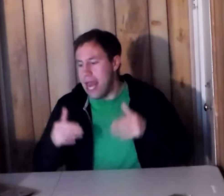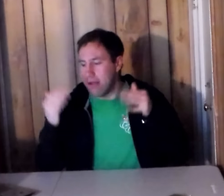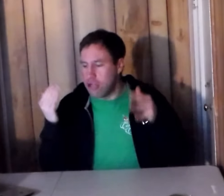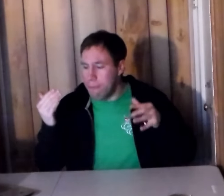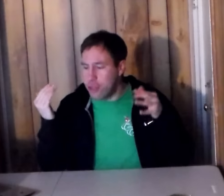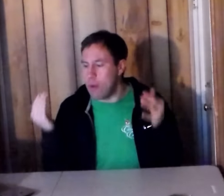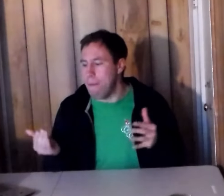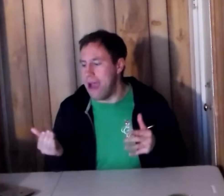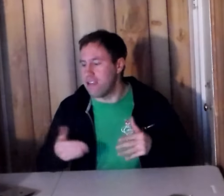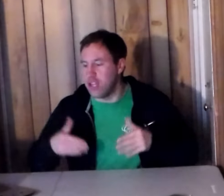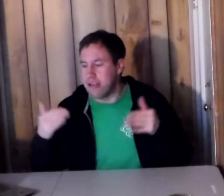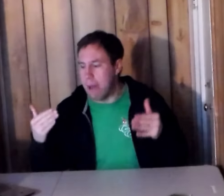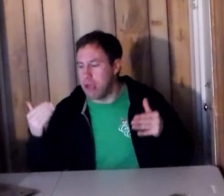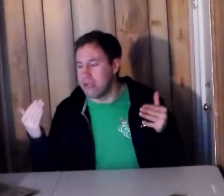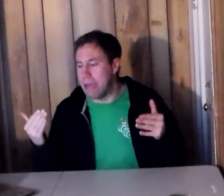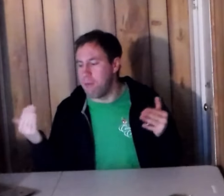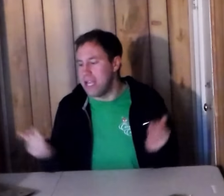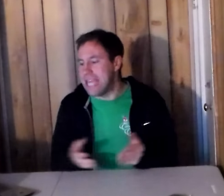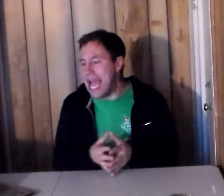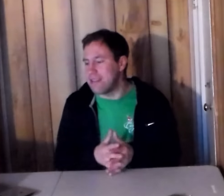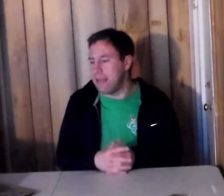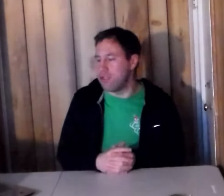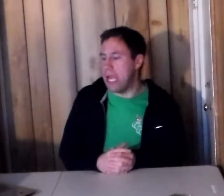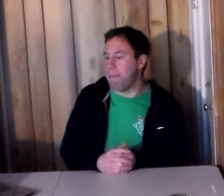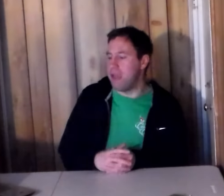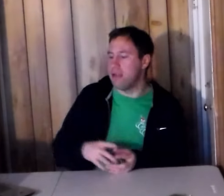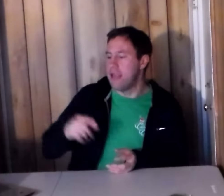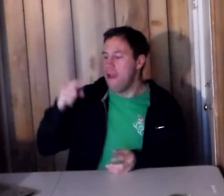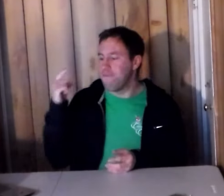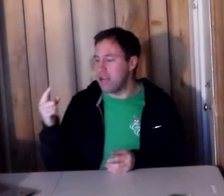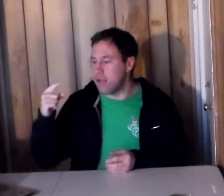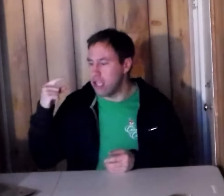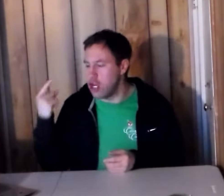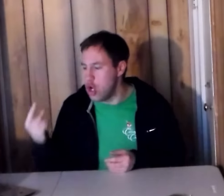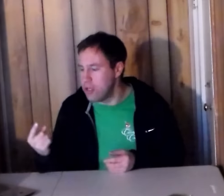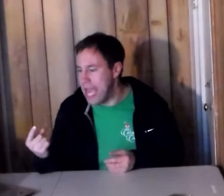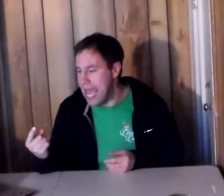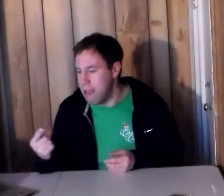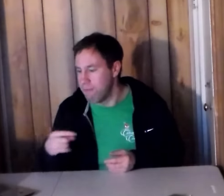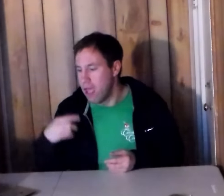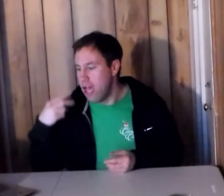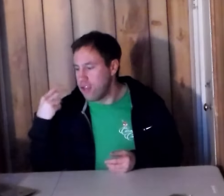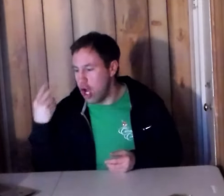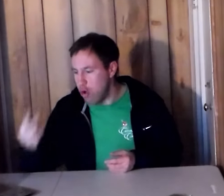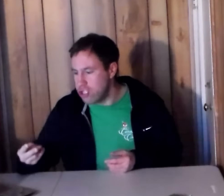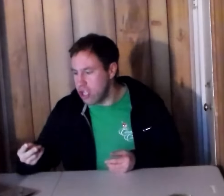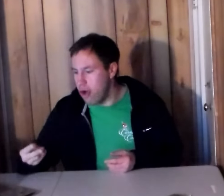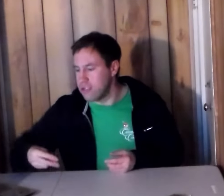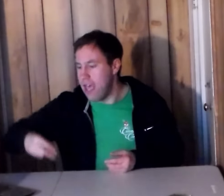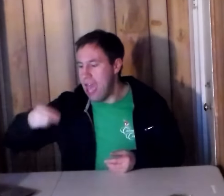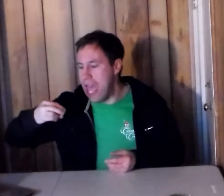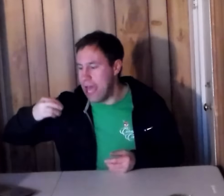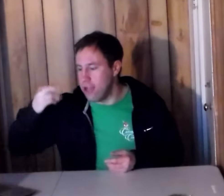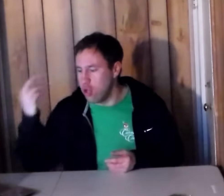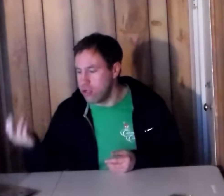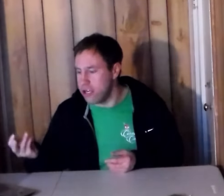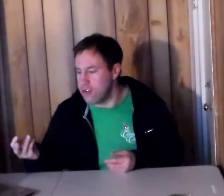And a triple threat match for the WWE Tag Team Champions featuring the New Day, the Usos, and the Lucha